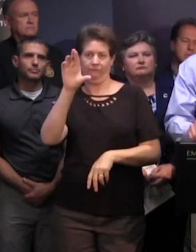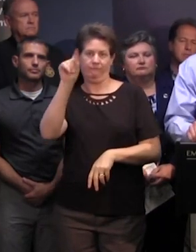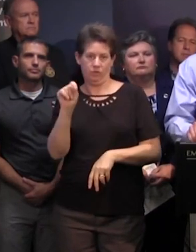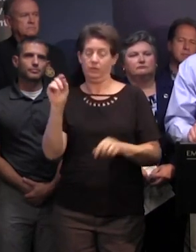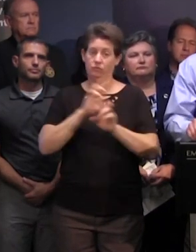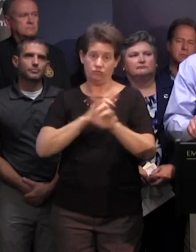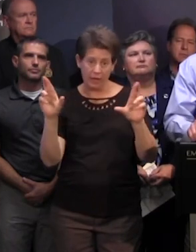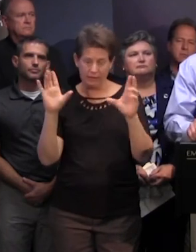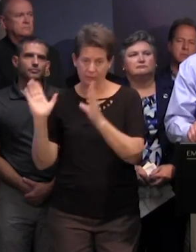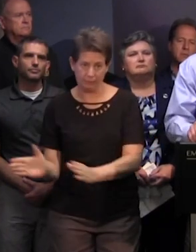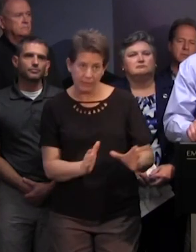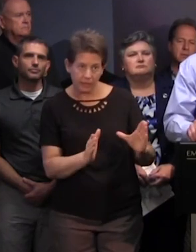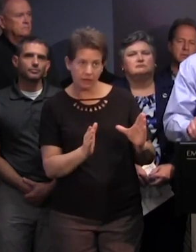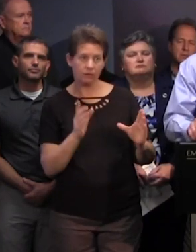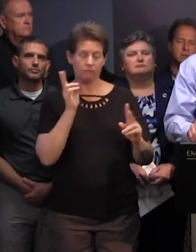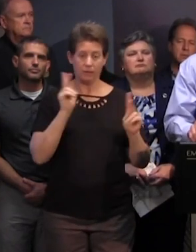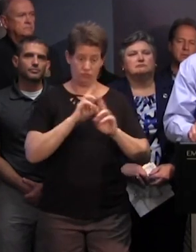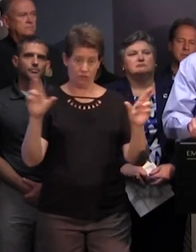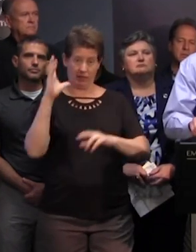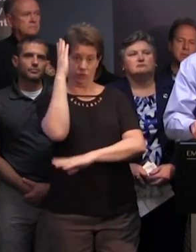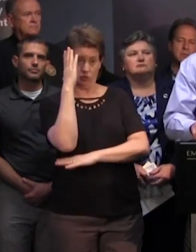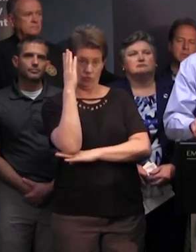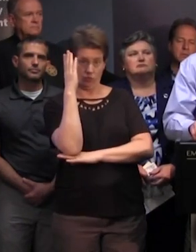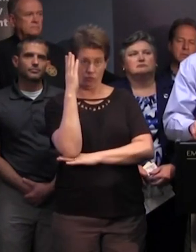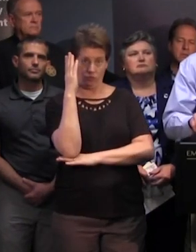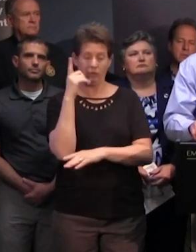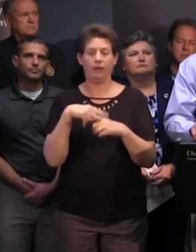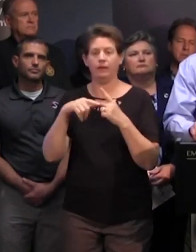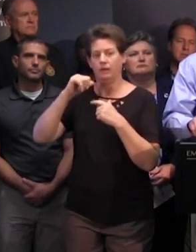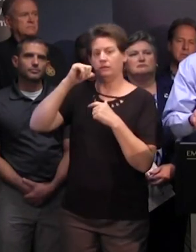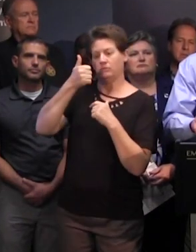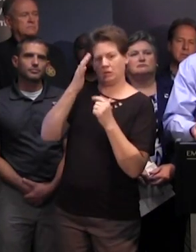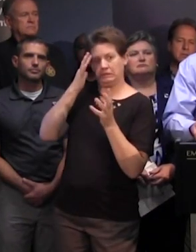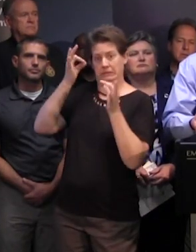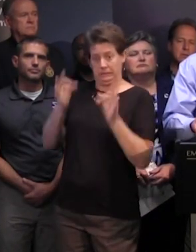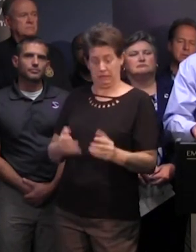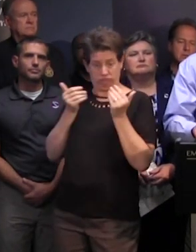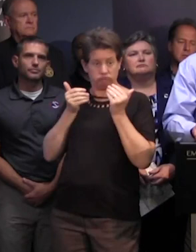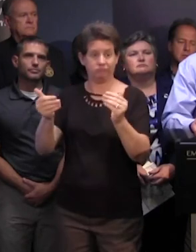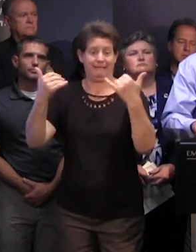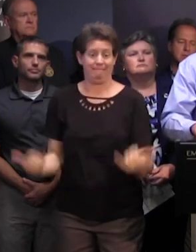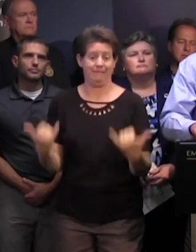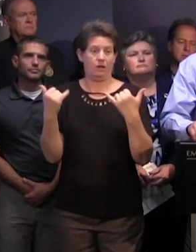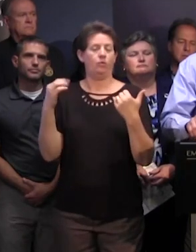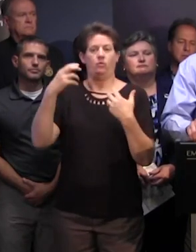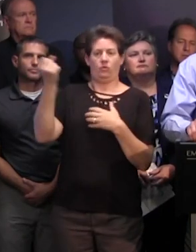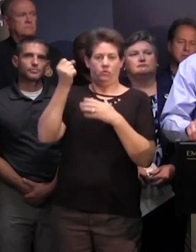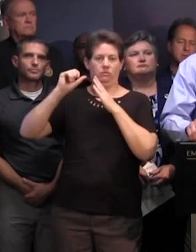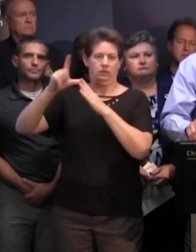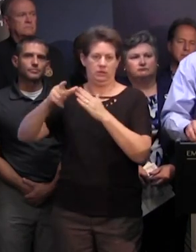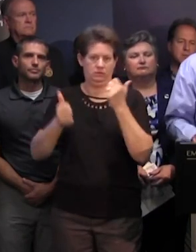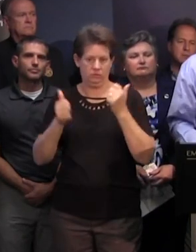ready for reversal with people standing by at noon and we'll make the decision then whether to reverse at that moment or to do so